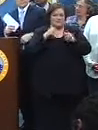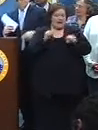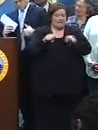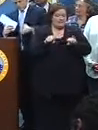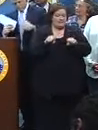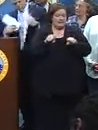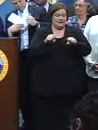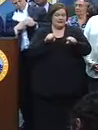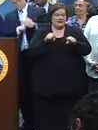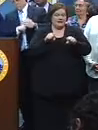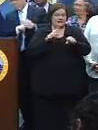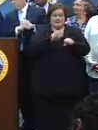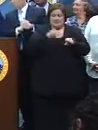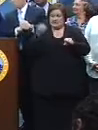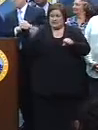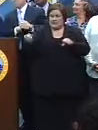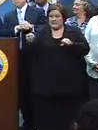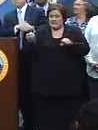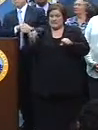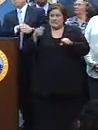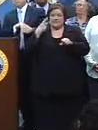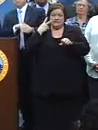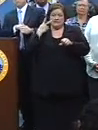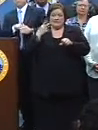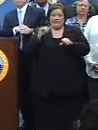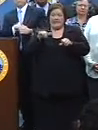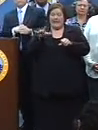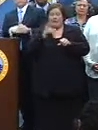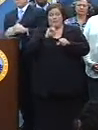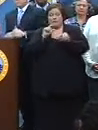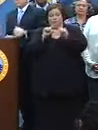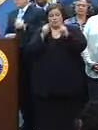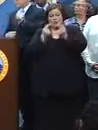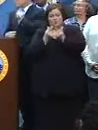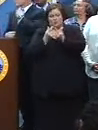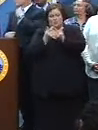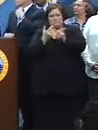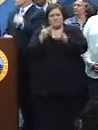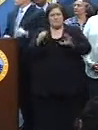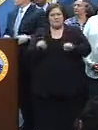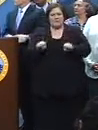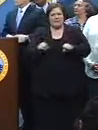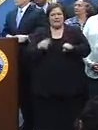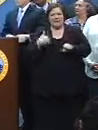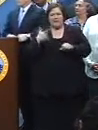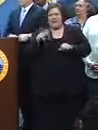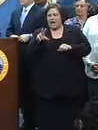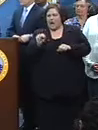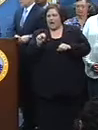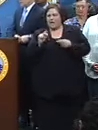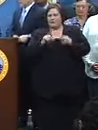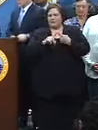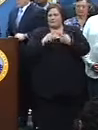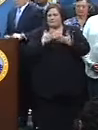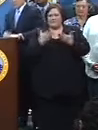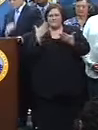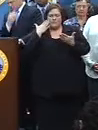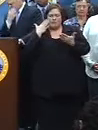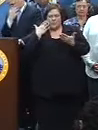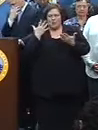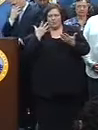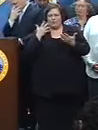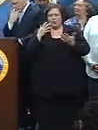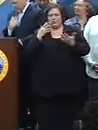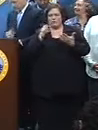something happening. We're seeing that age group carries guns, carries weapons. So the ability to remove that was a tool in our toolbox that played heavily